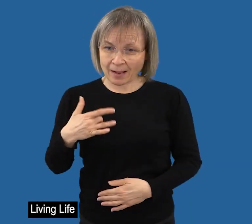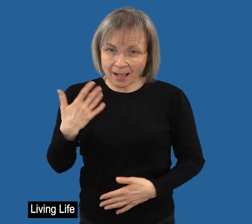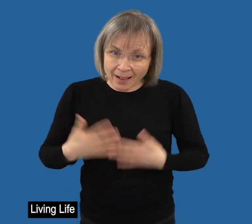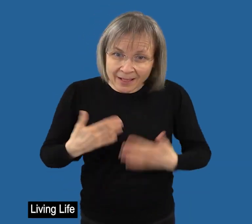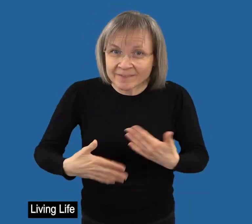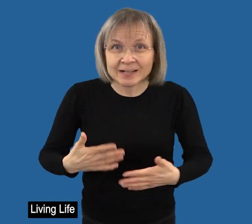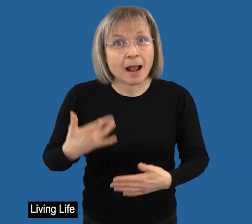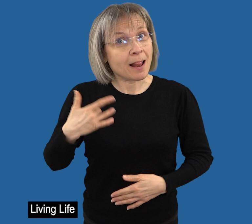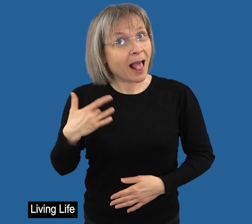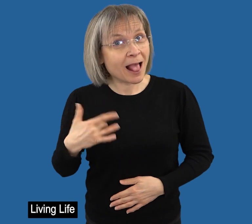Living Life Life